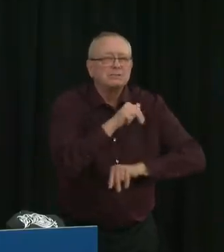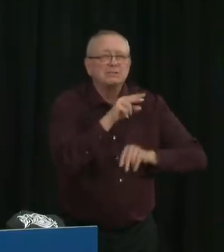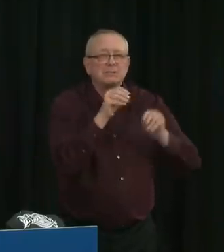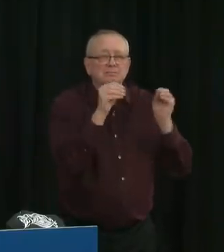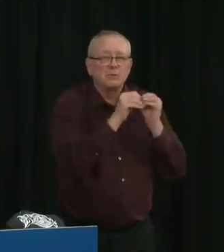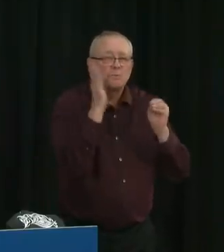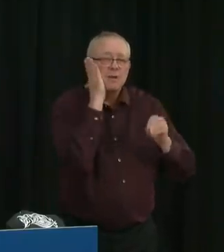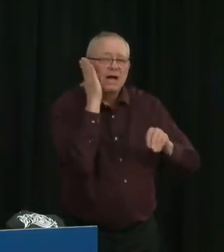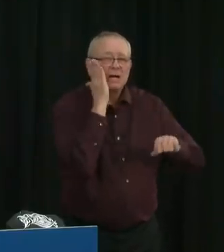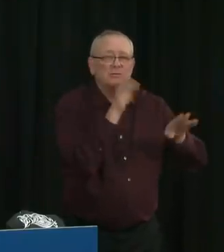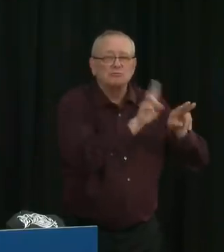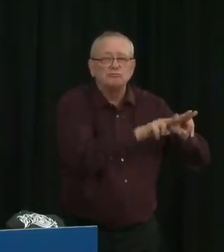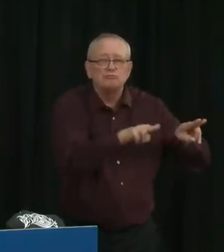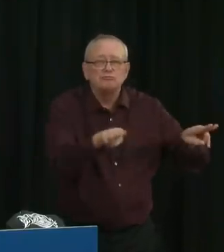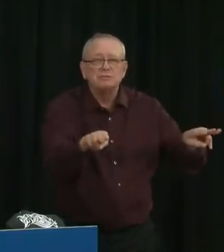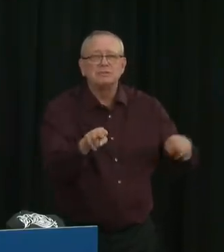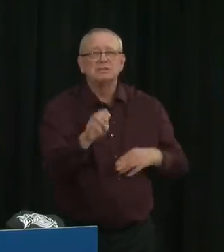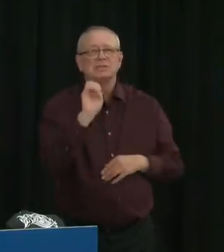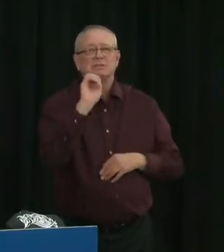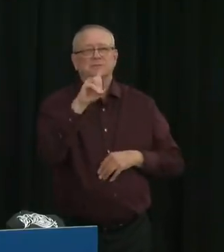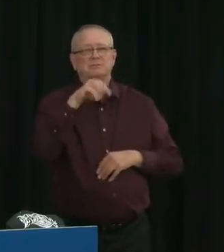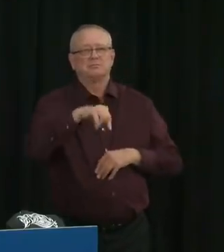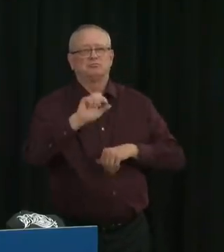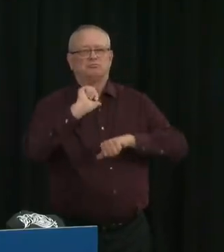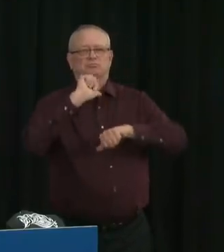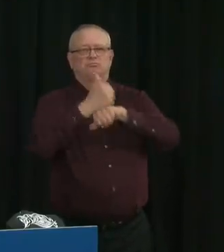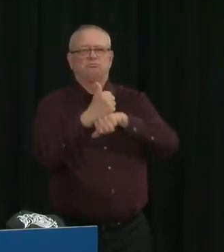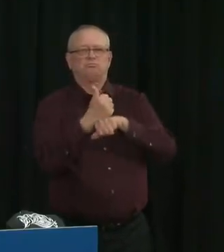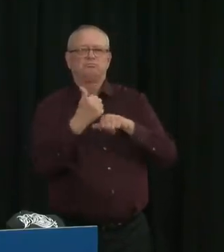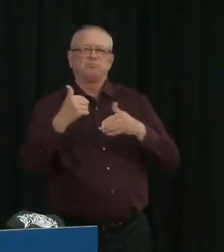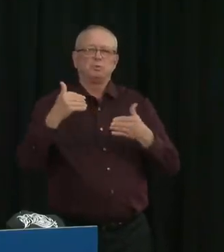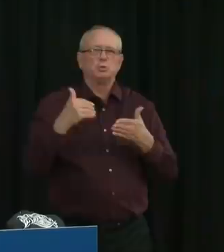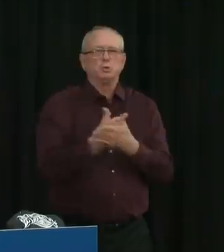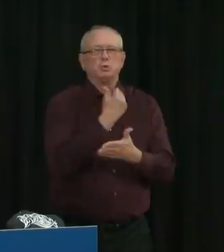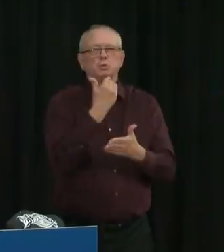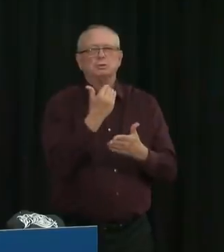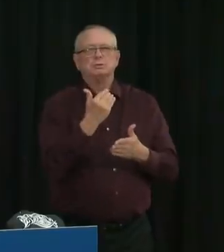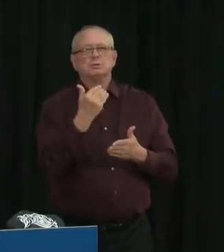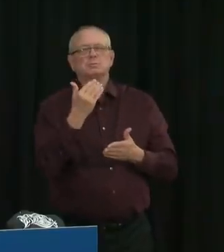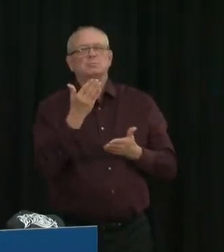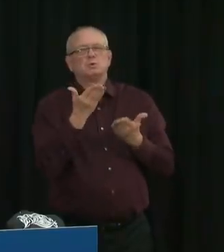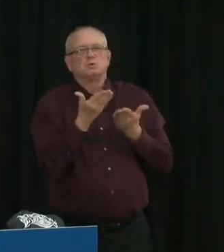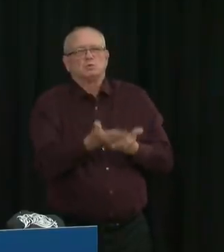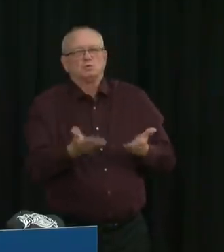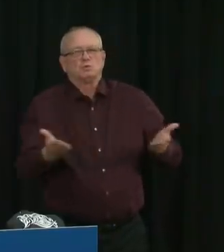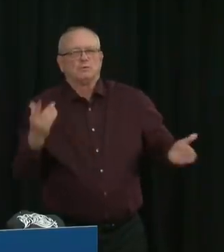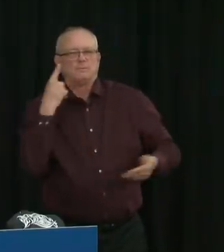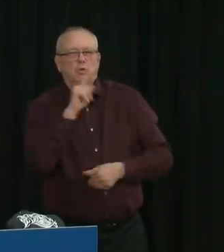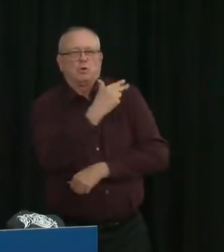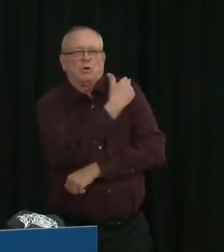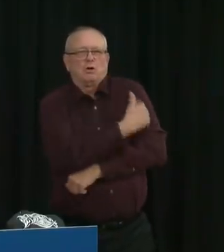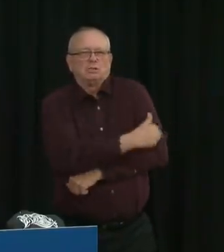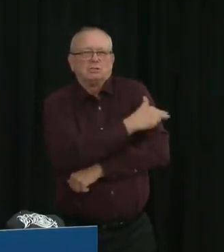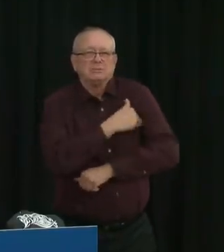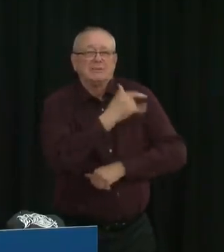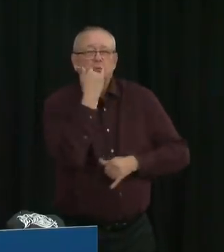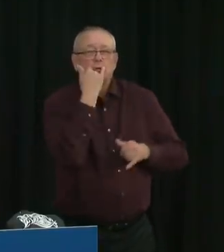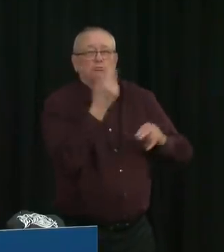is activating new surge capacity measures in order to support safe patient flow through hospitals in the area.